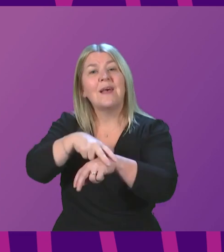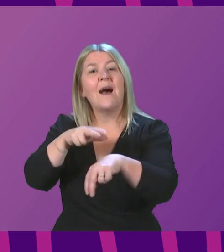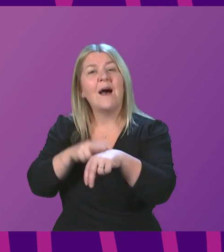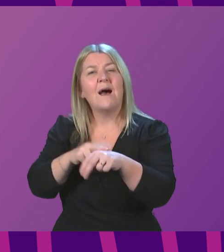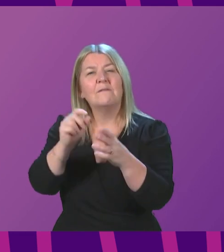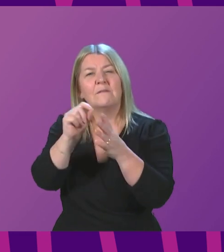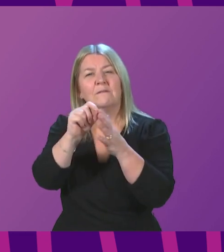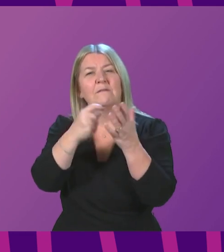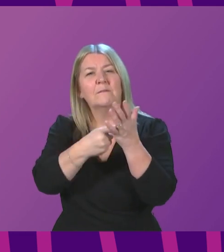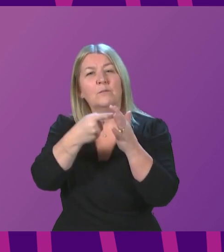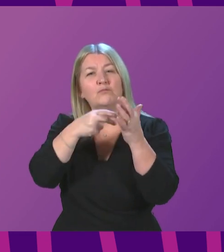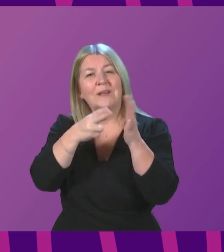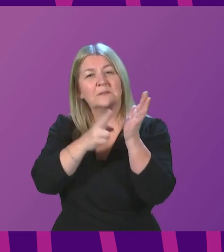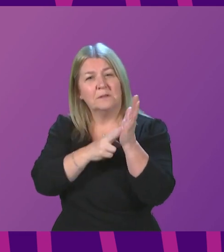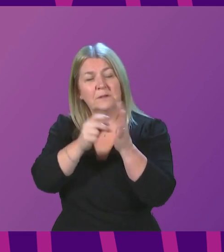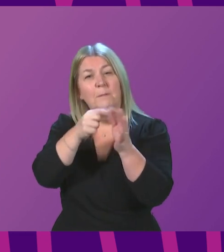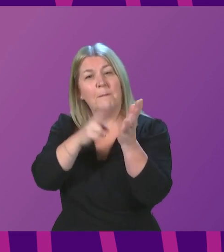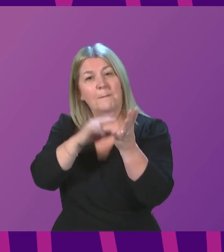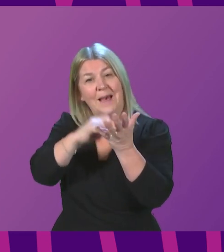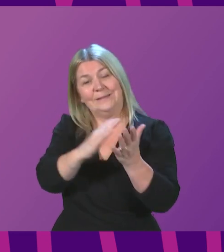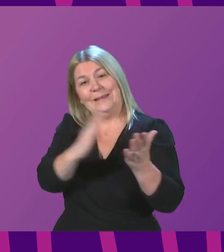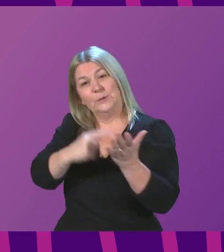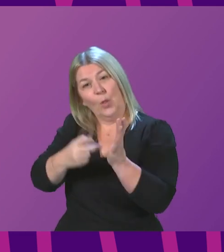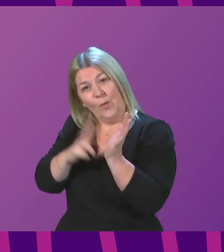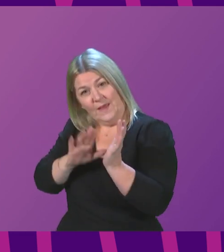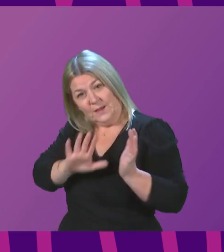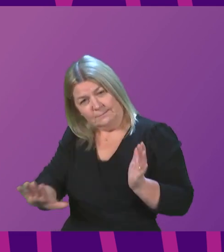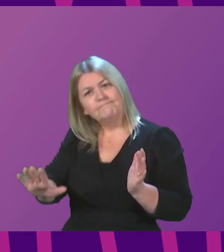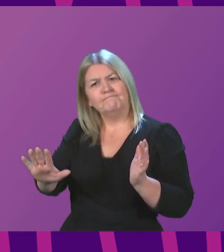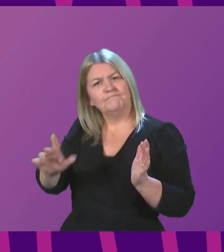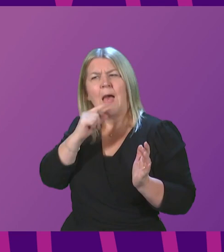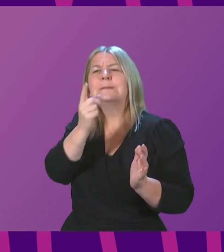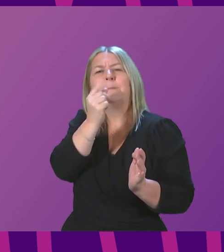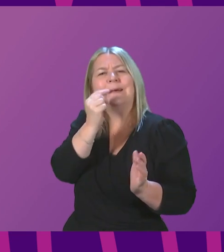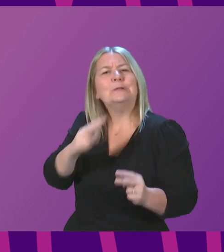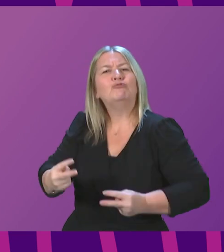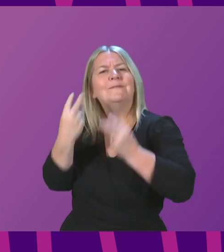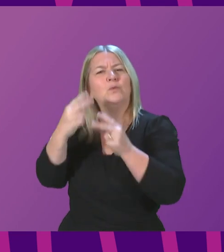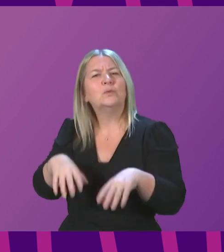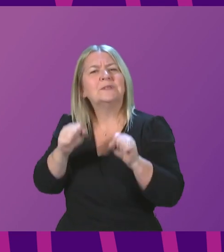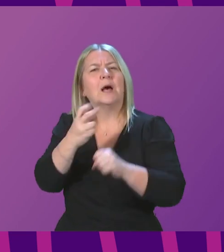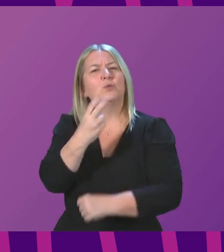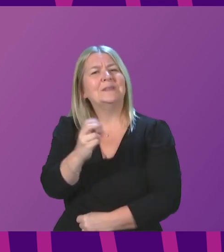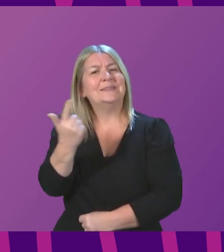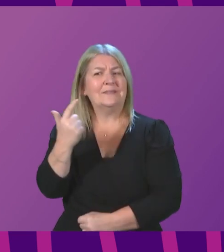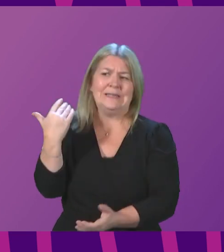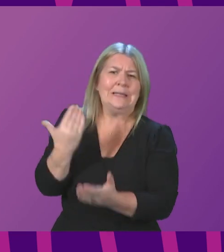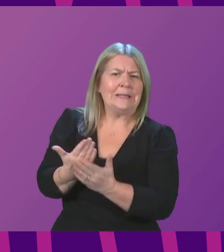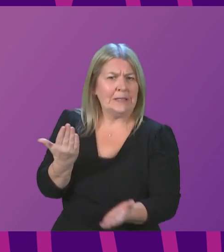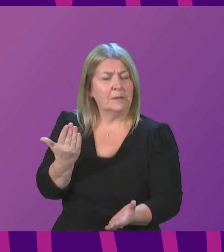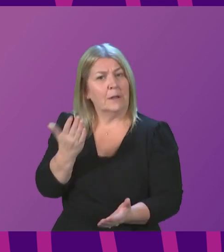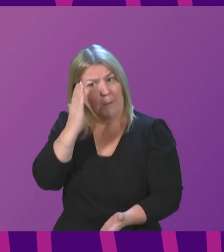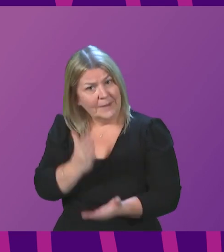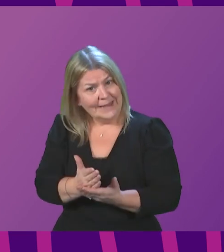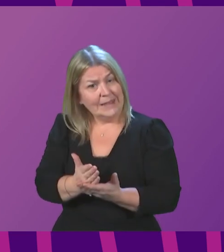approached me about the rollout of a demand capacity review that began in 2016-17. I understand the Scottish Ambulance